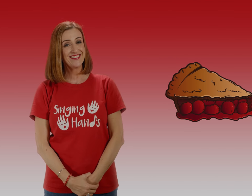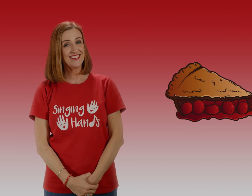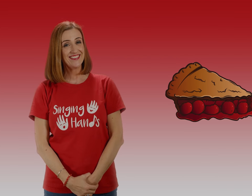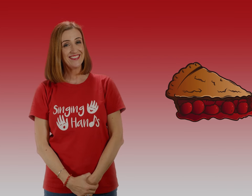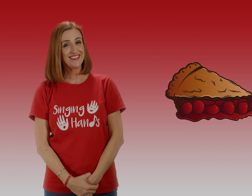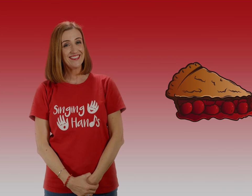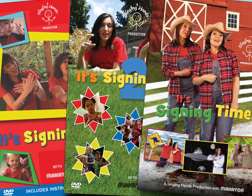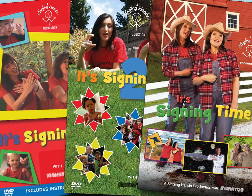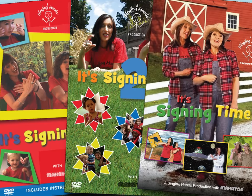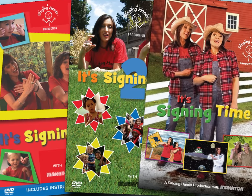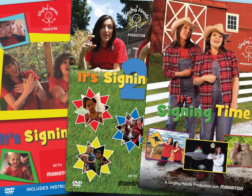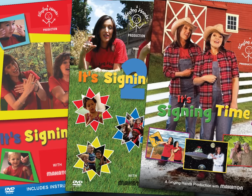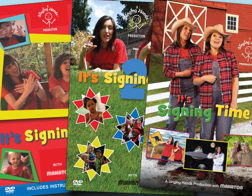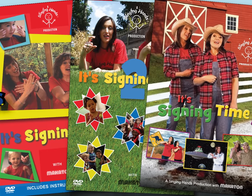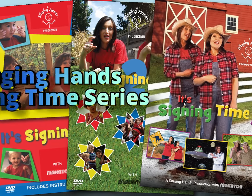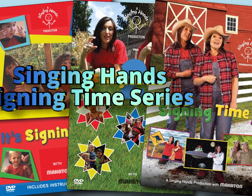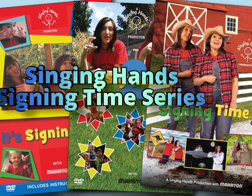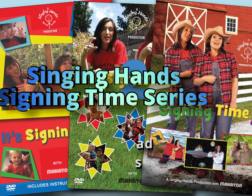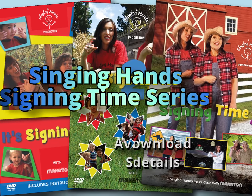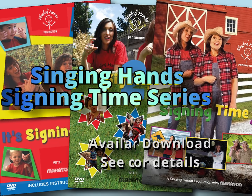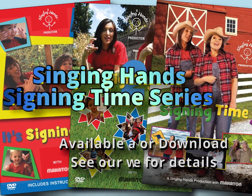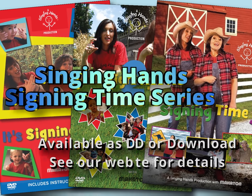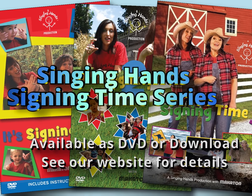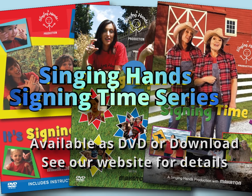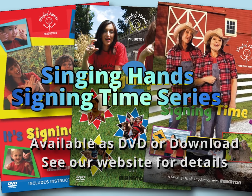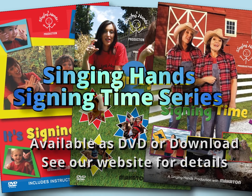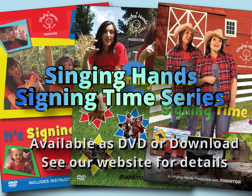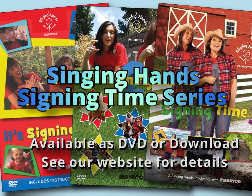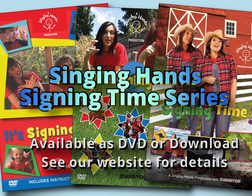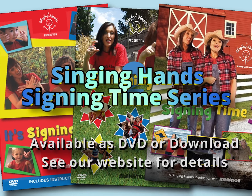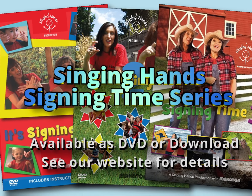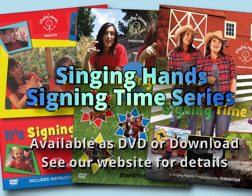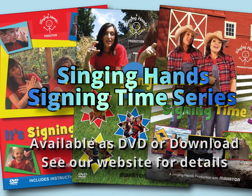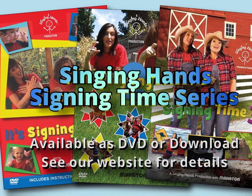Black is the is